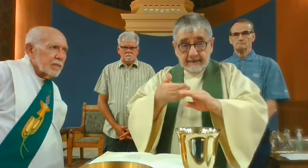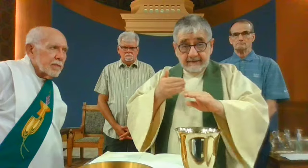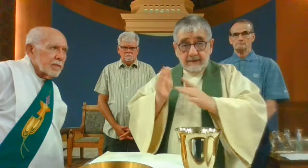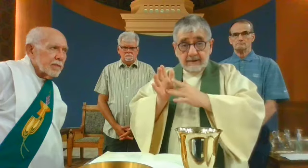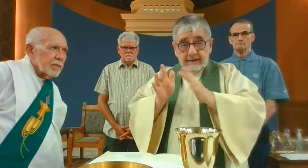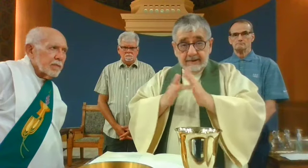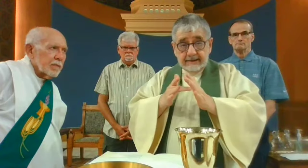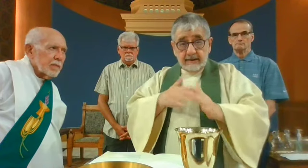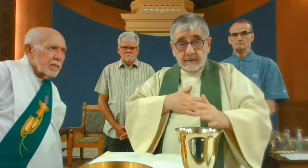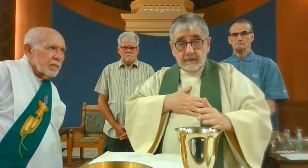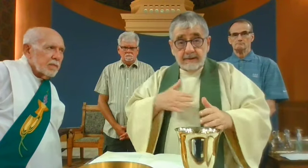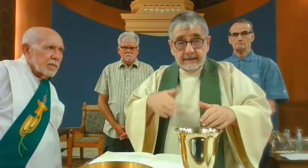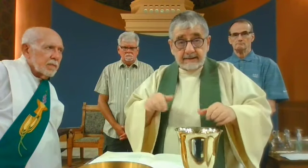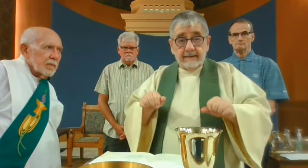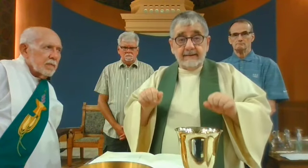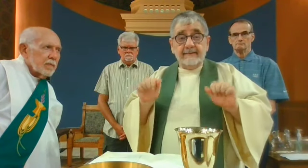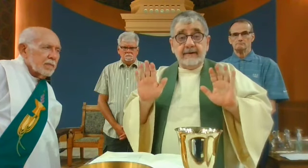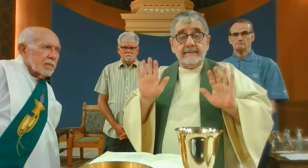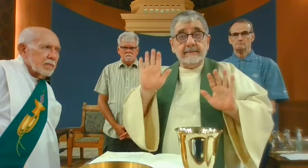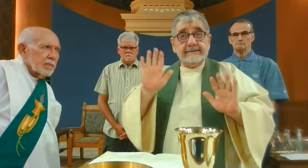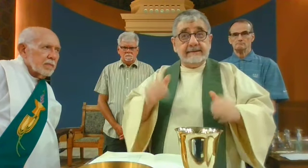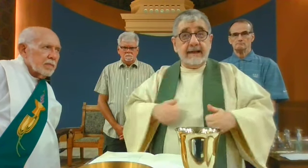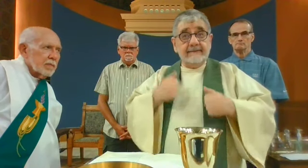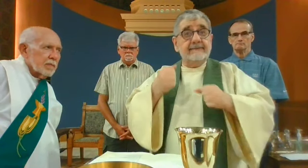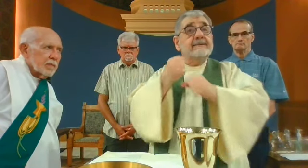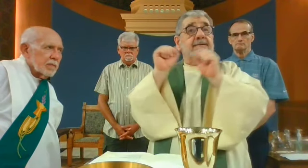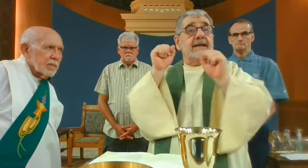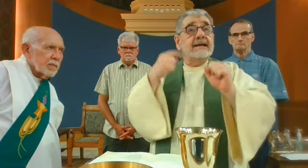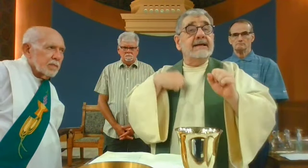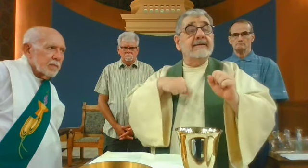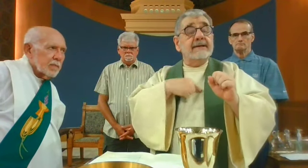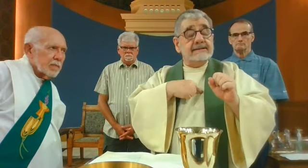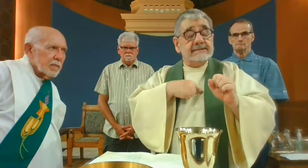At the time he was betrayed and entered willingly into his passion,